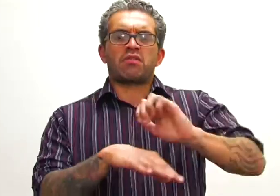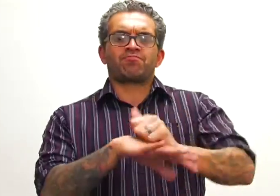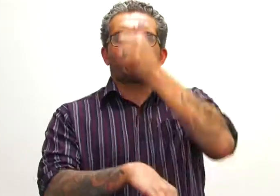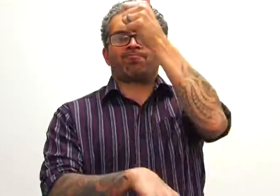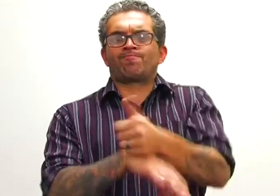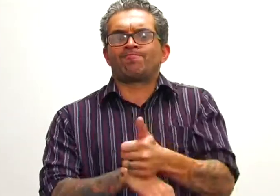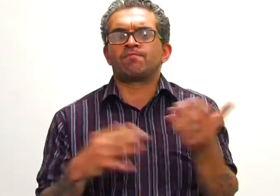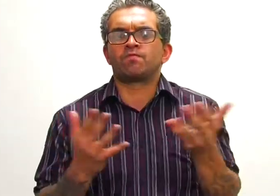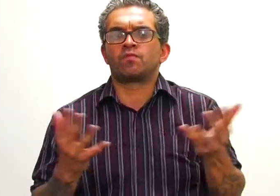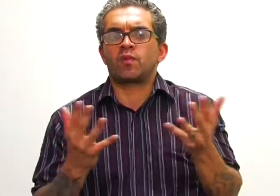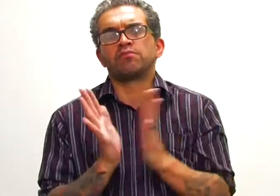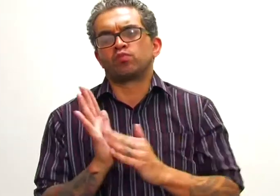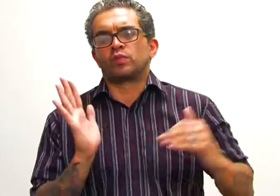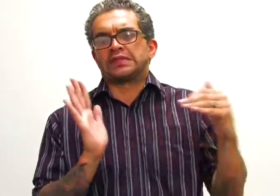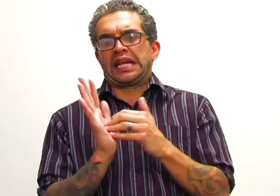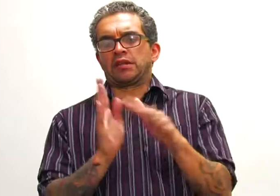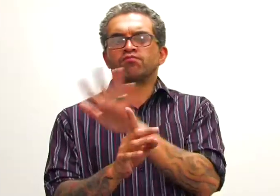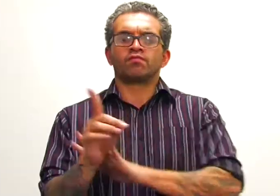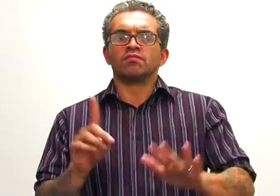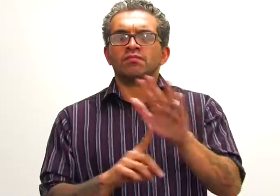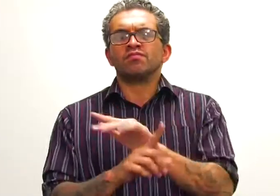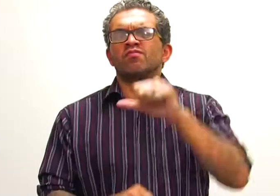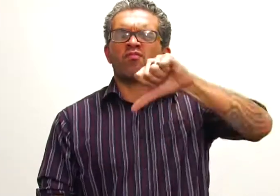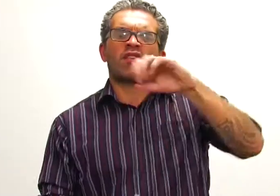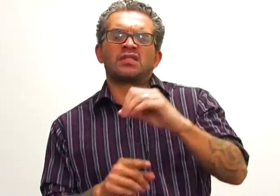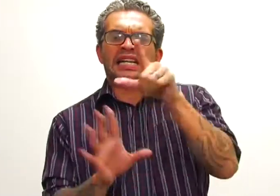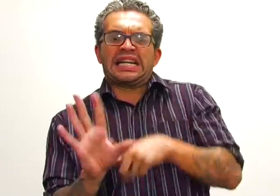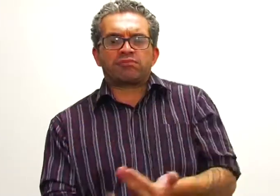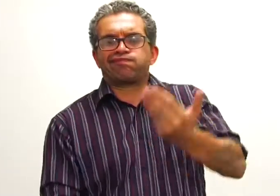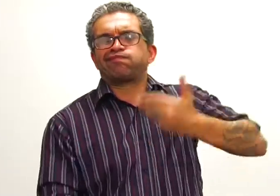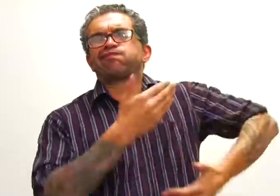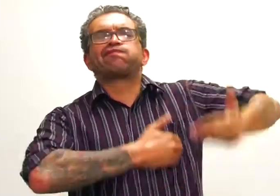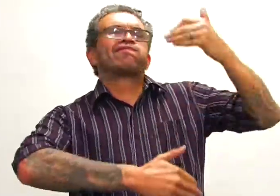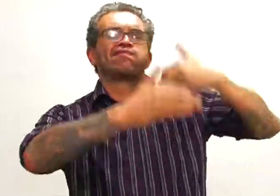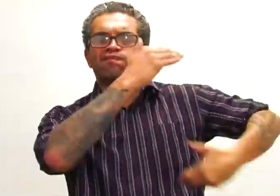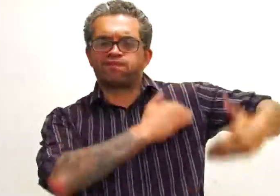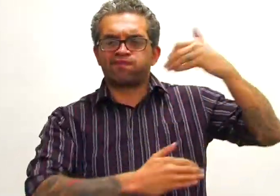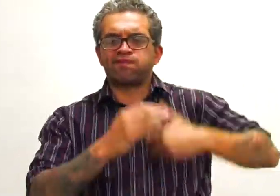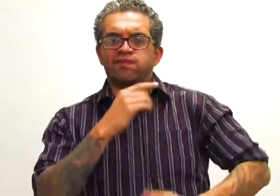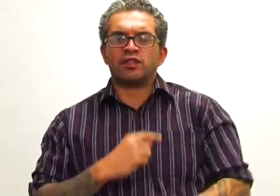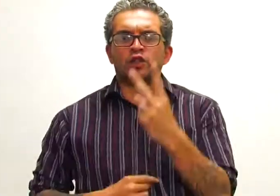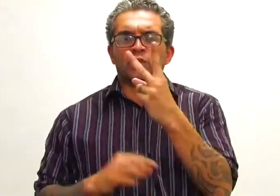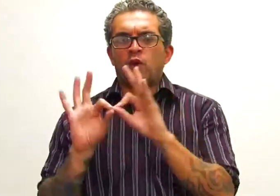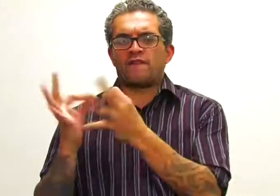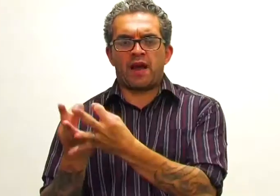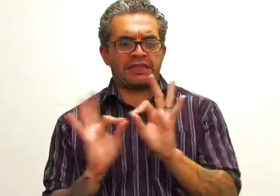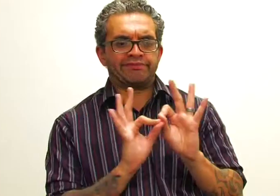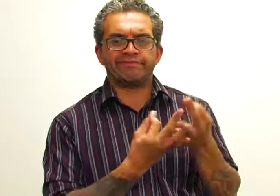This play is set in New Zealand about 90 years ago. That's two